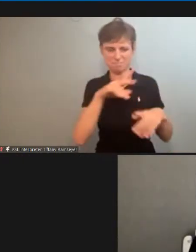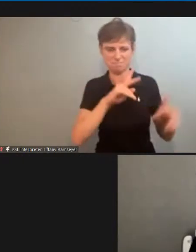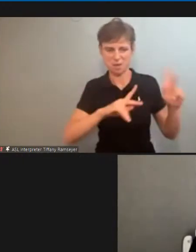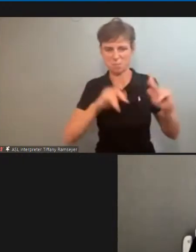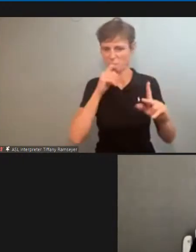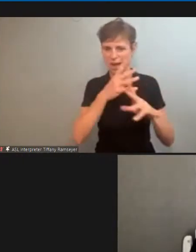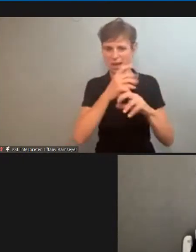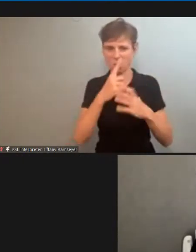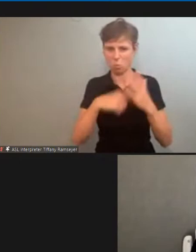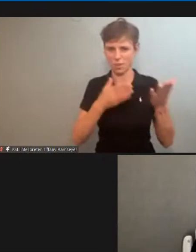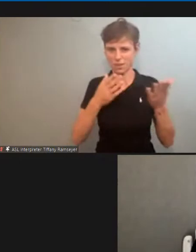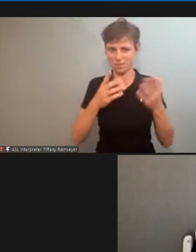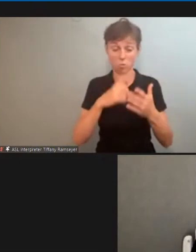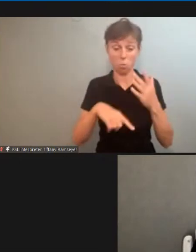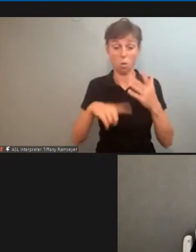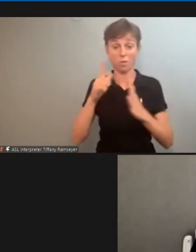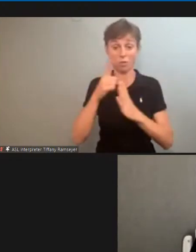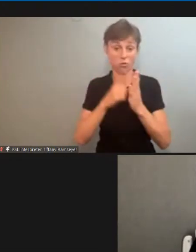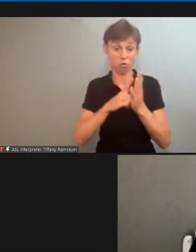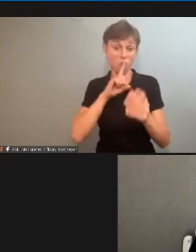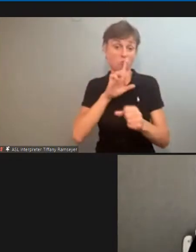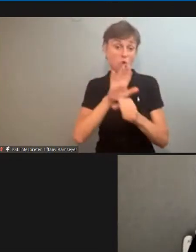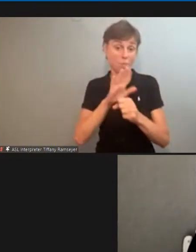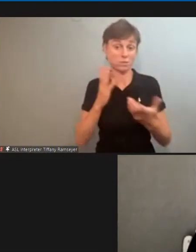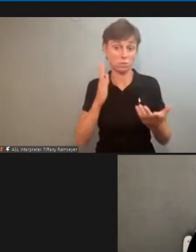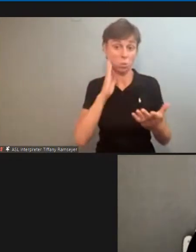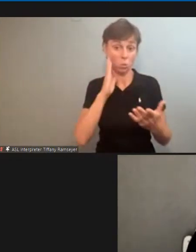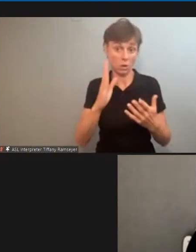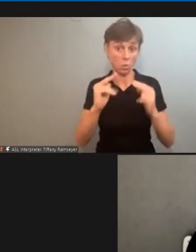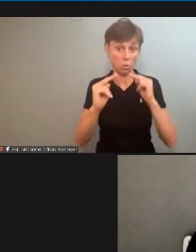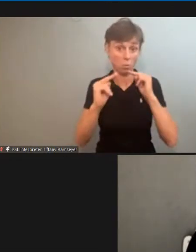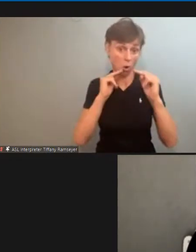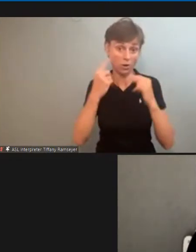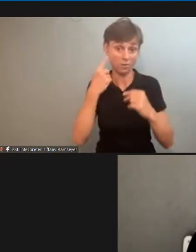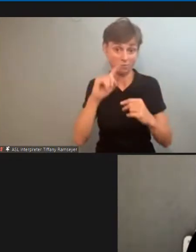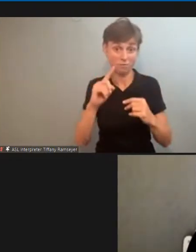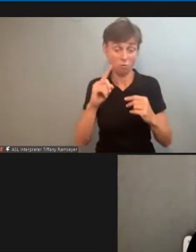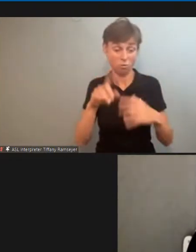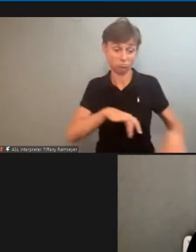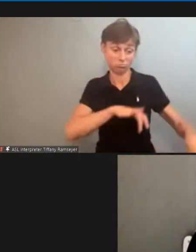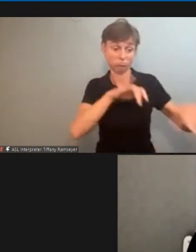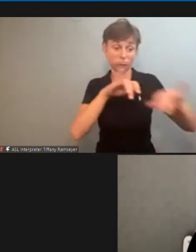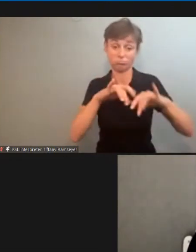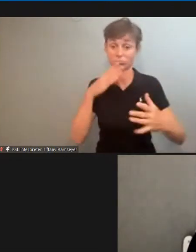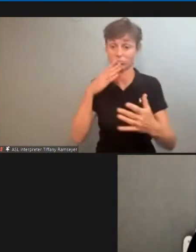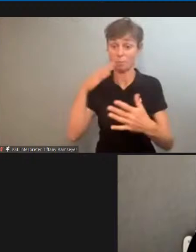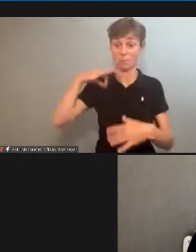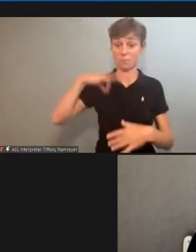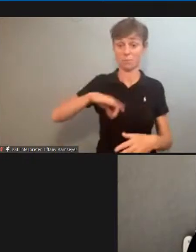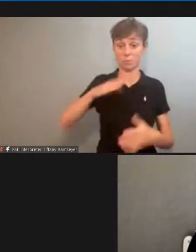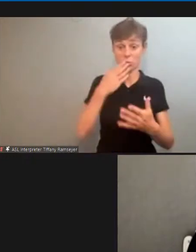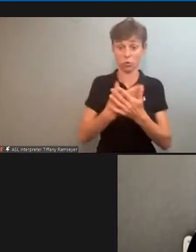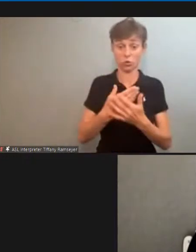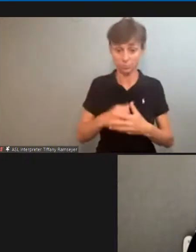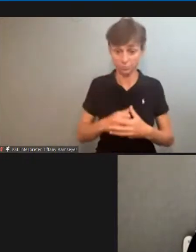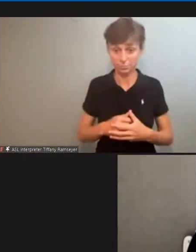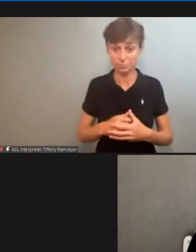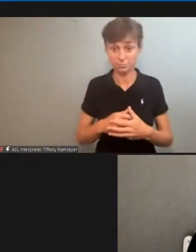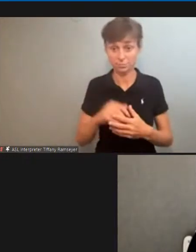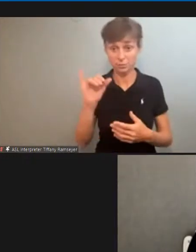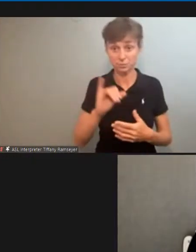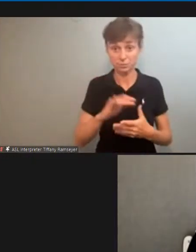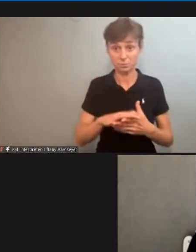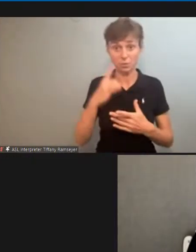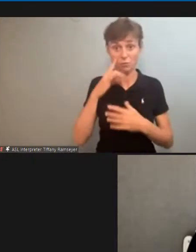they've been promised under the law so we're going to be bargaining for the common good as well we're going to be bargaining at the table bargaining for the people